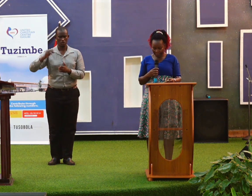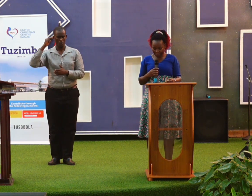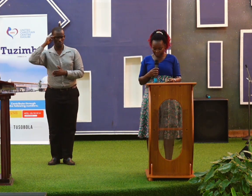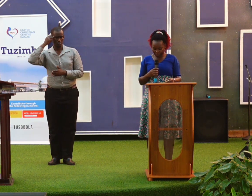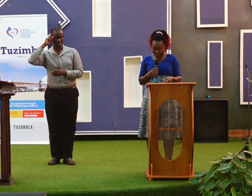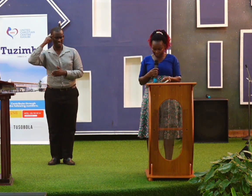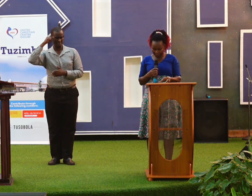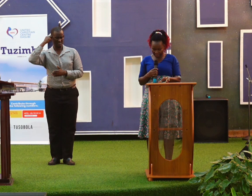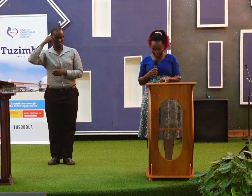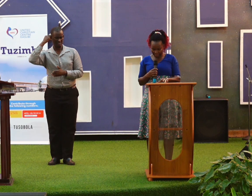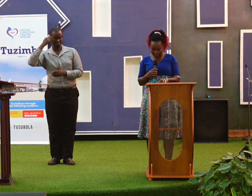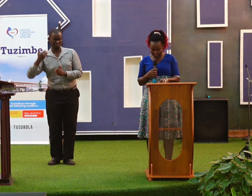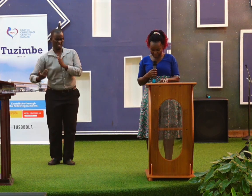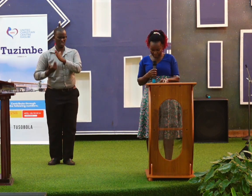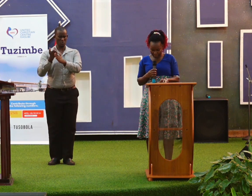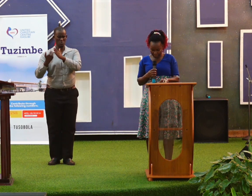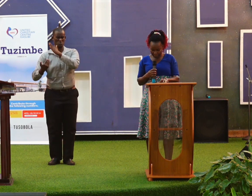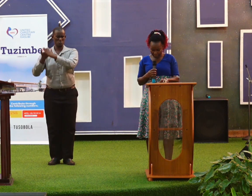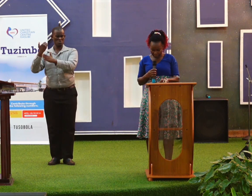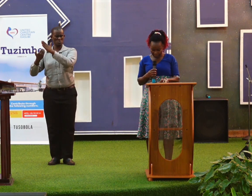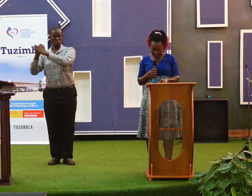the renewal of our thoughts.